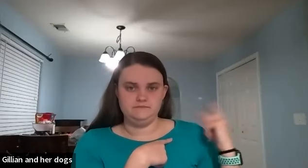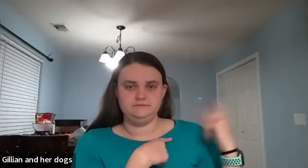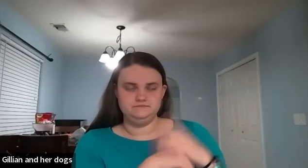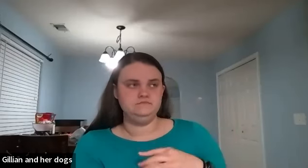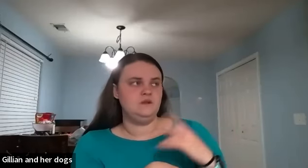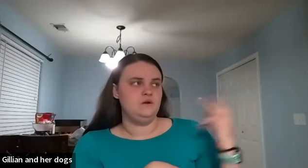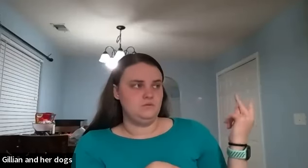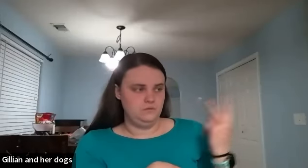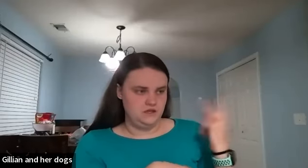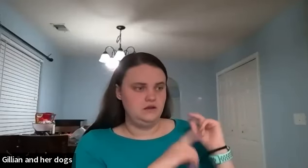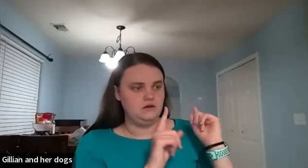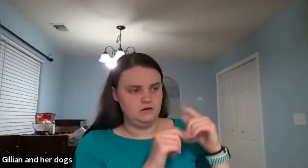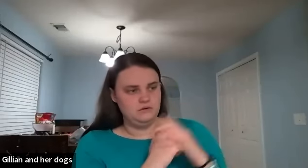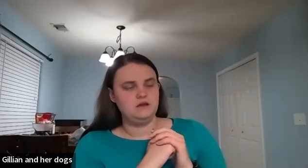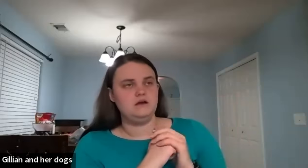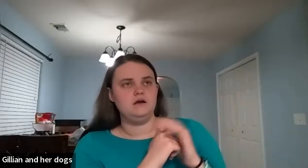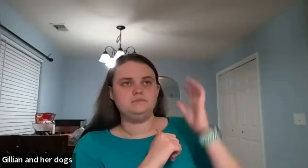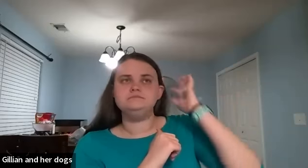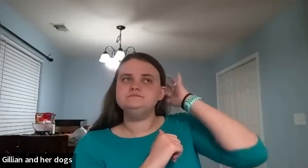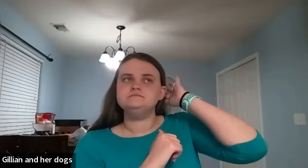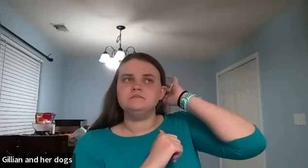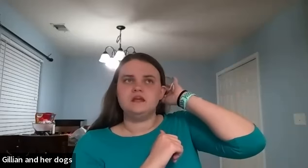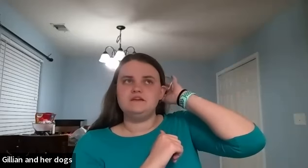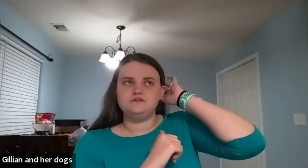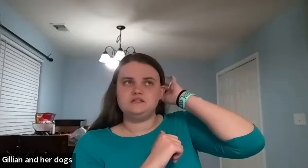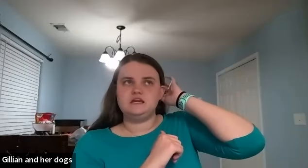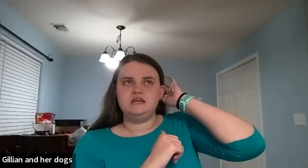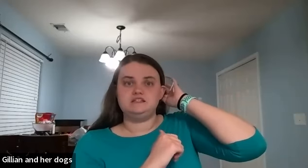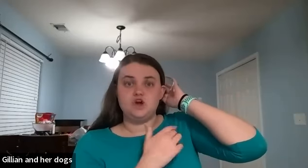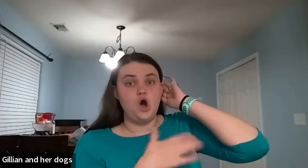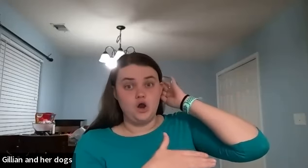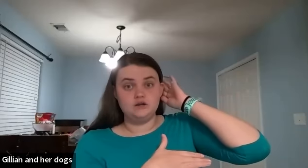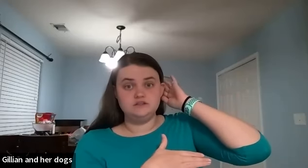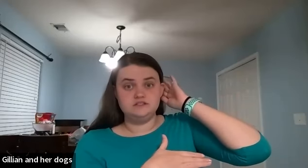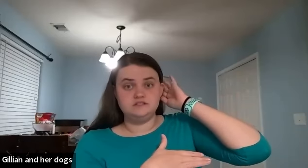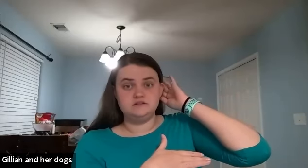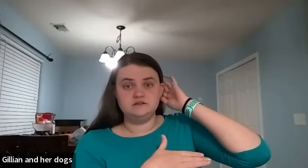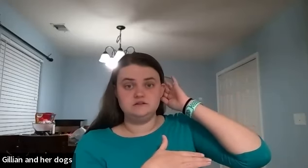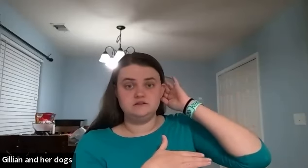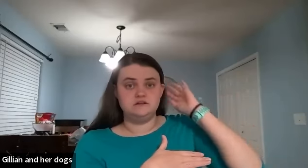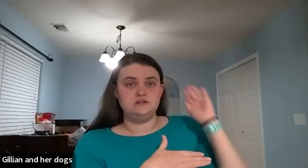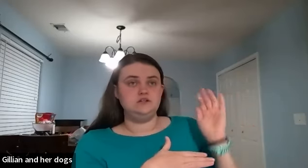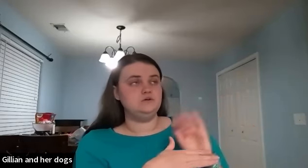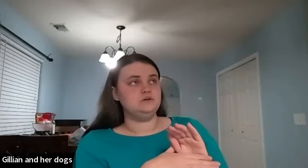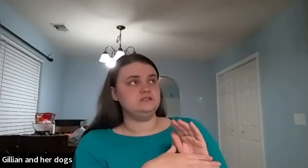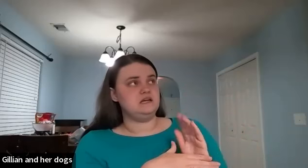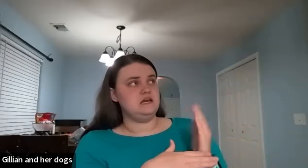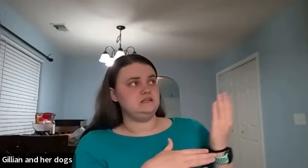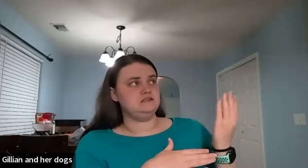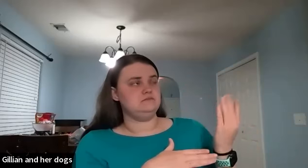we are going um if you're saying it's ours ours you would say it's